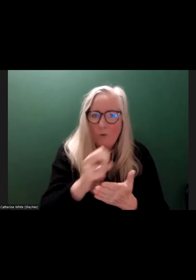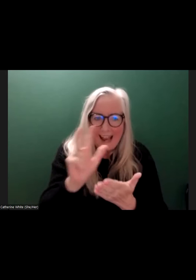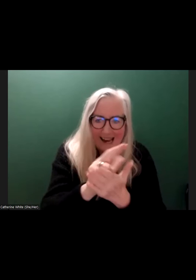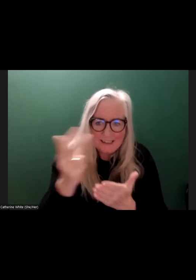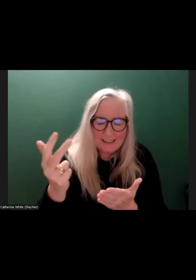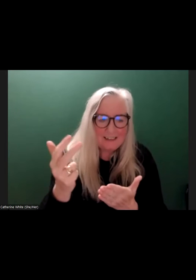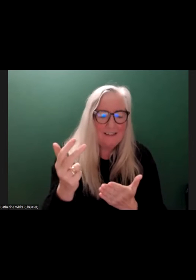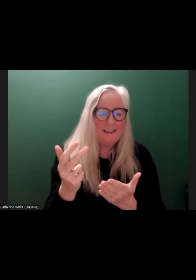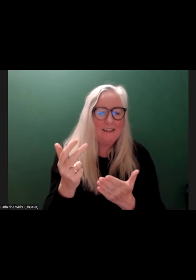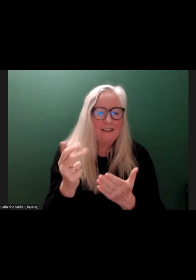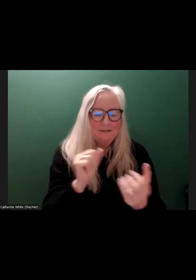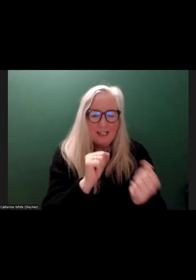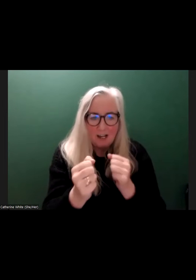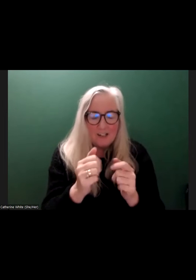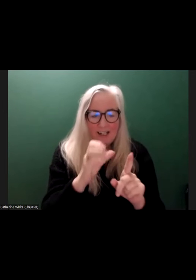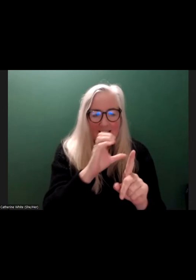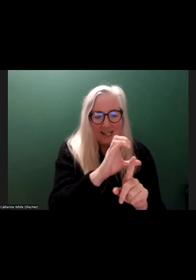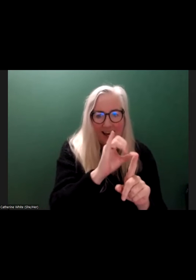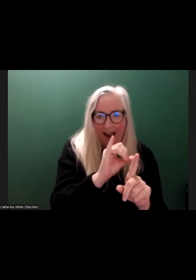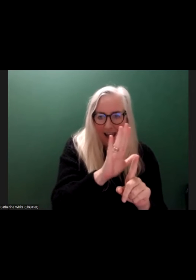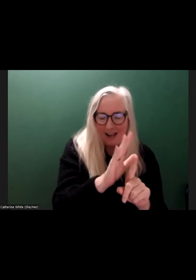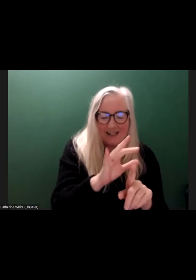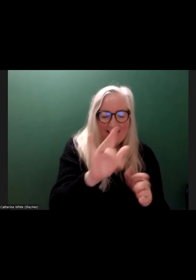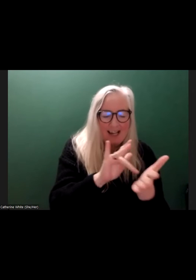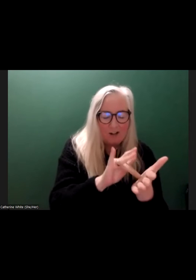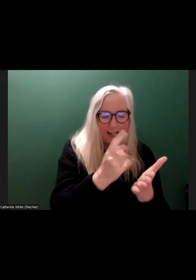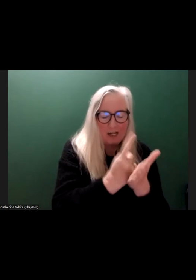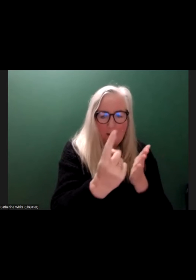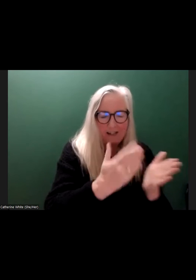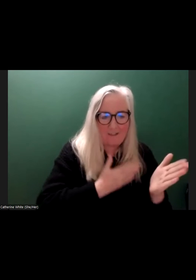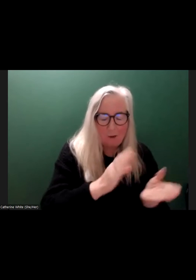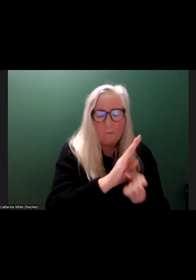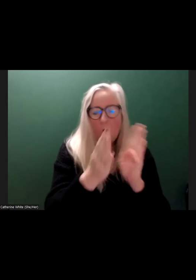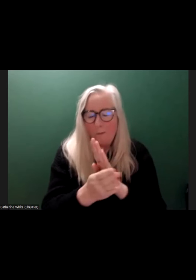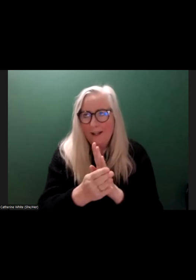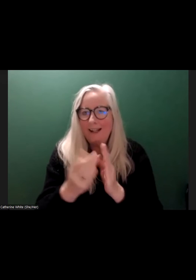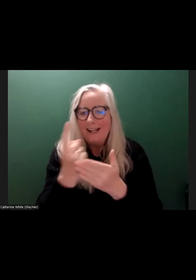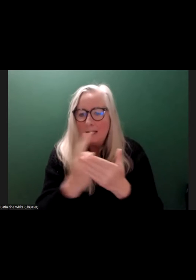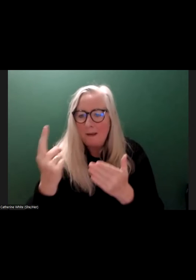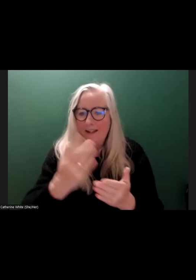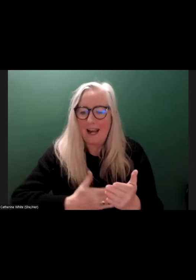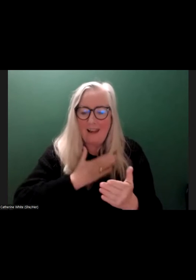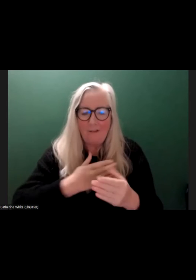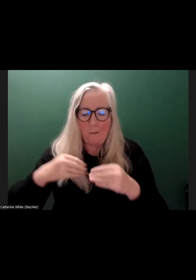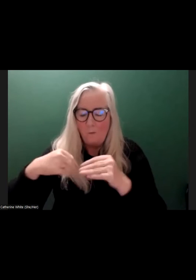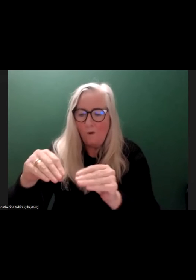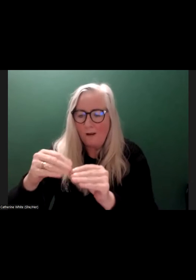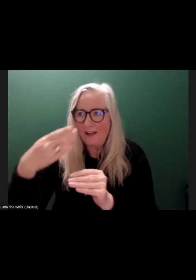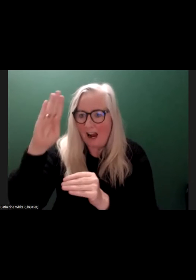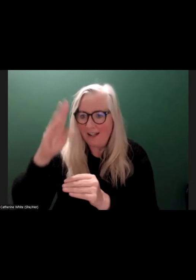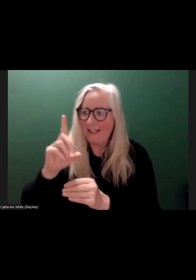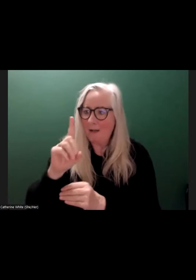CIL, Centre for Independent Living, to Independent Living Movement Ireland, a disabled persons organisation.